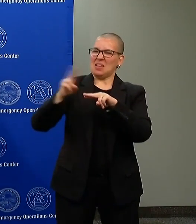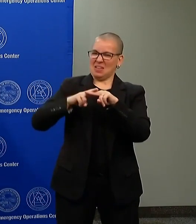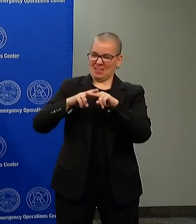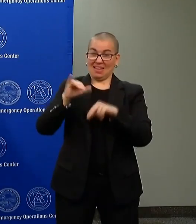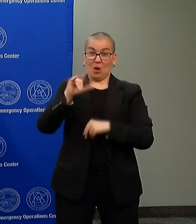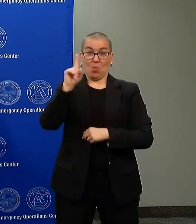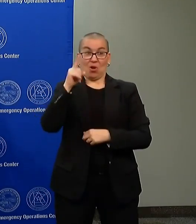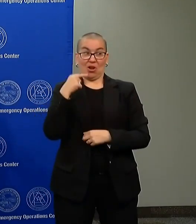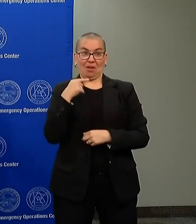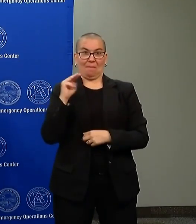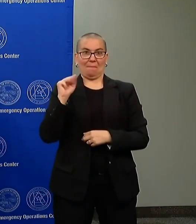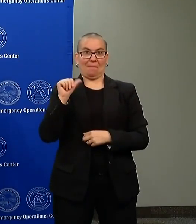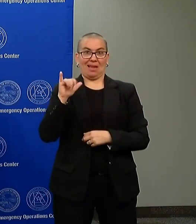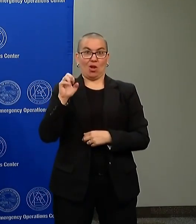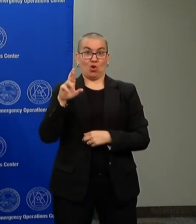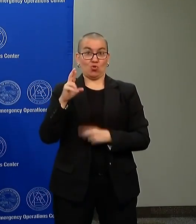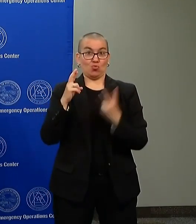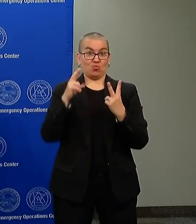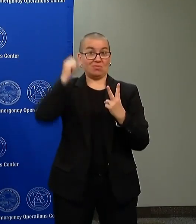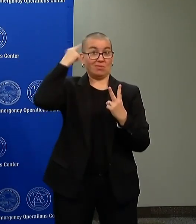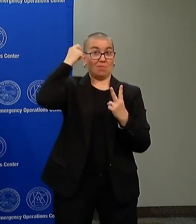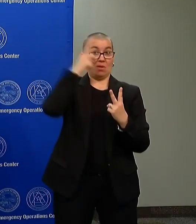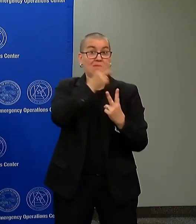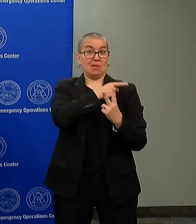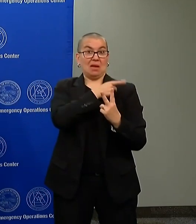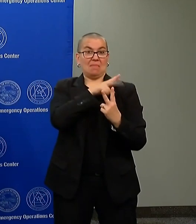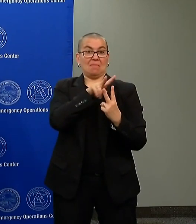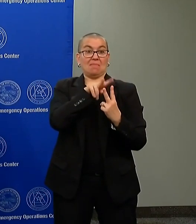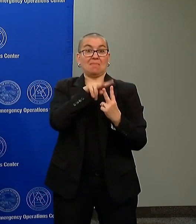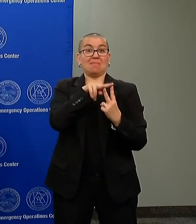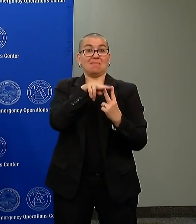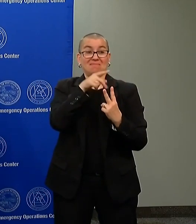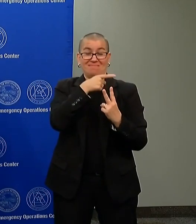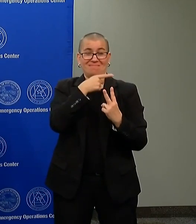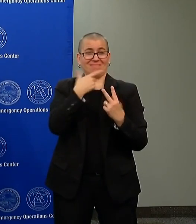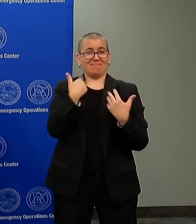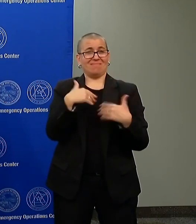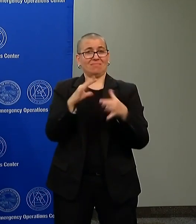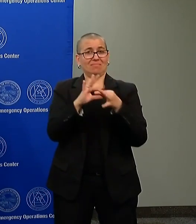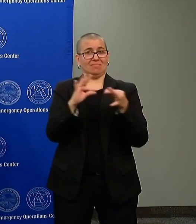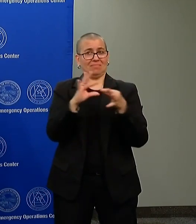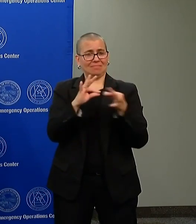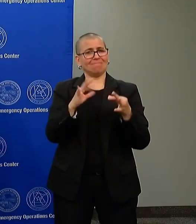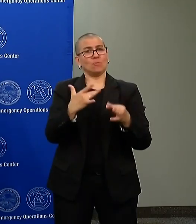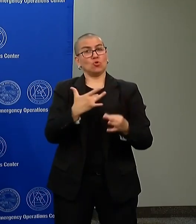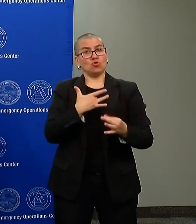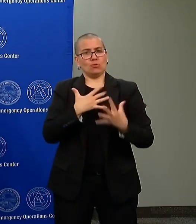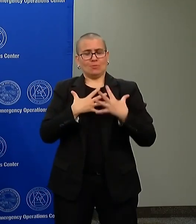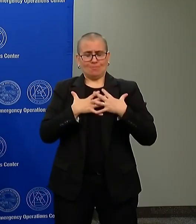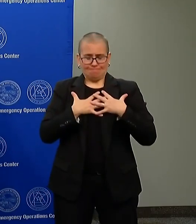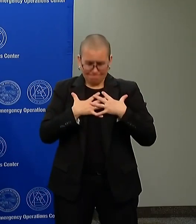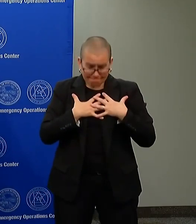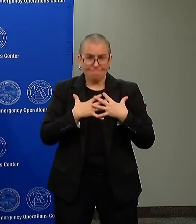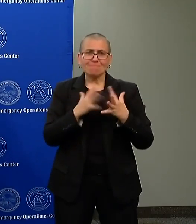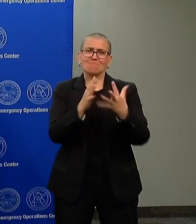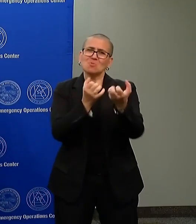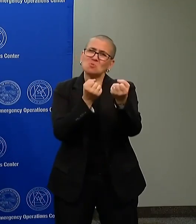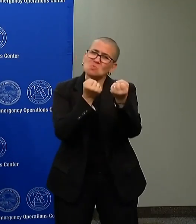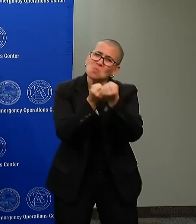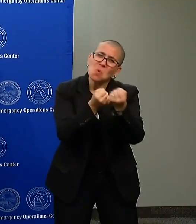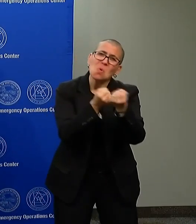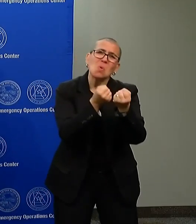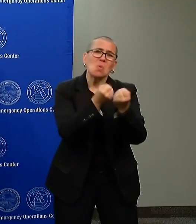Mayor Frye spoke eloquently on this. Our heart and our solidarity are with folks who understand what happened Monday night